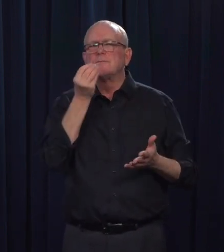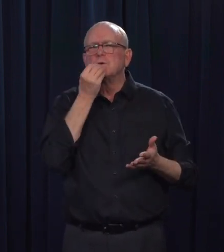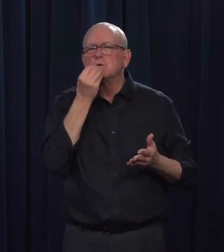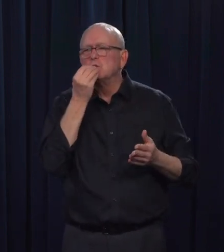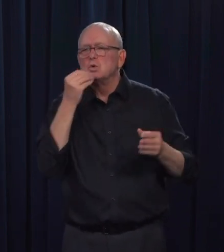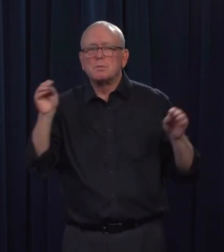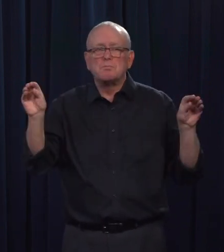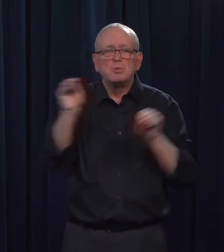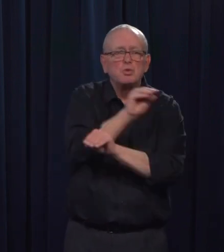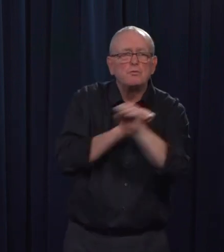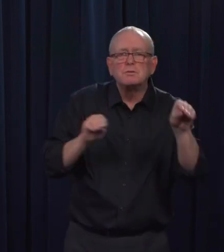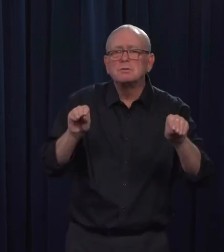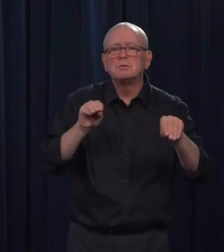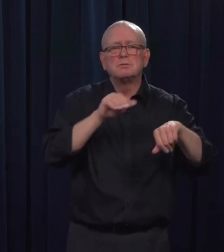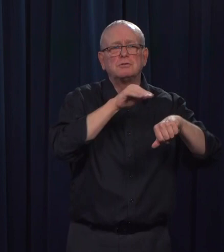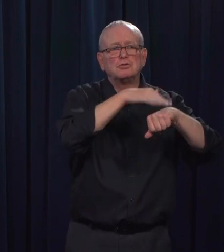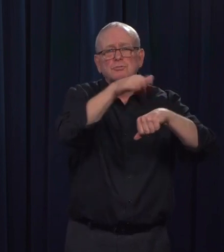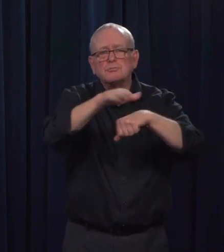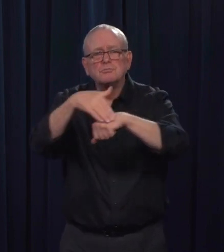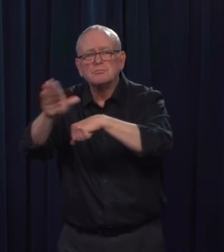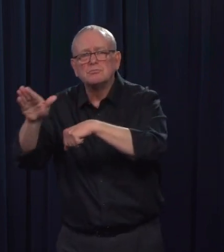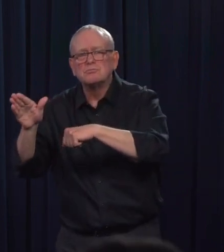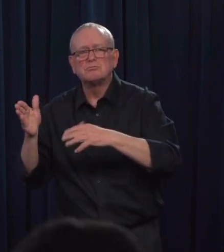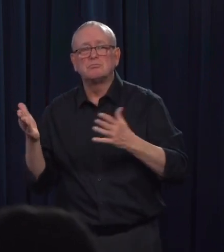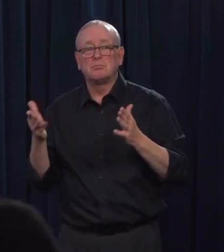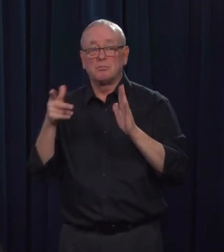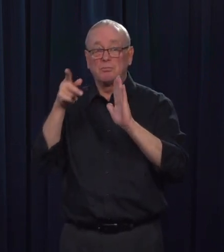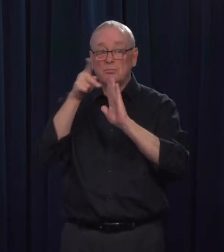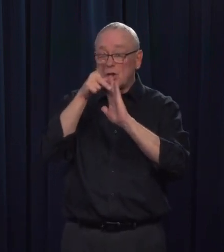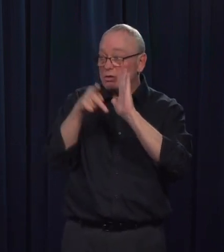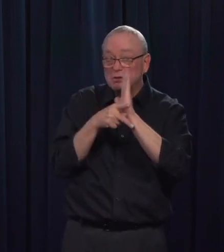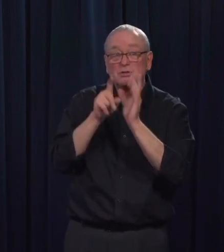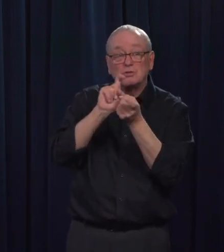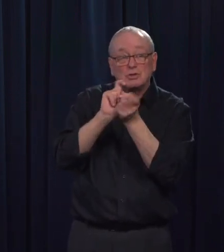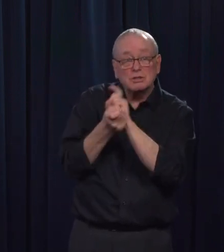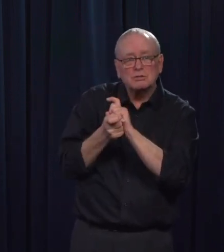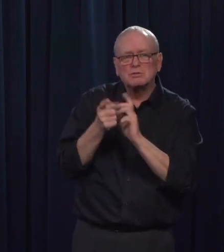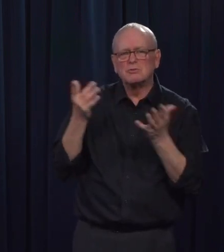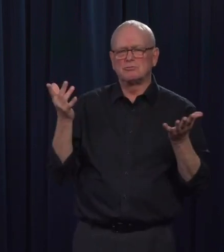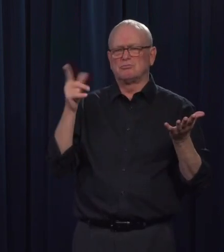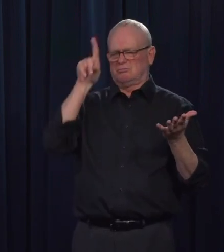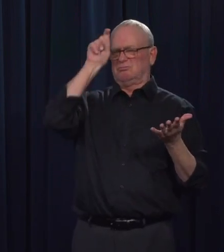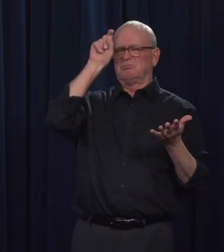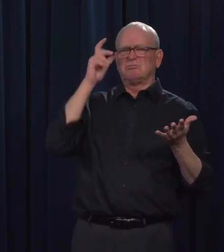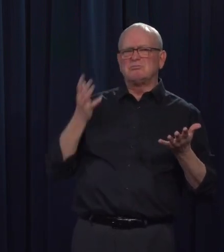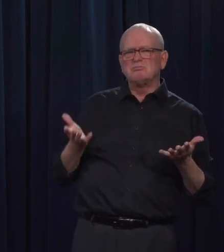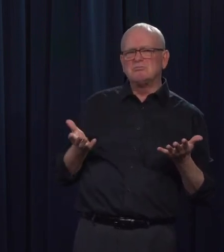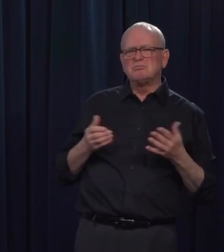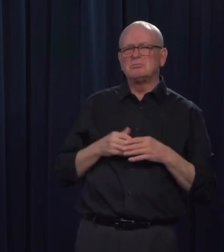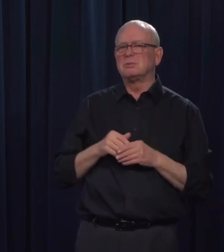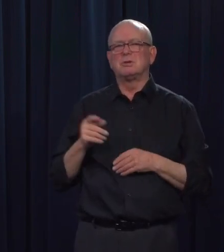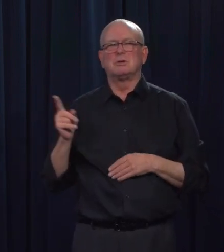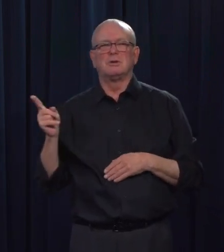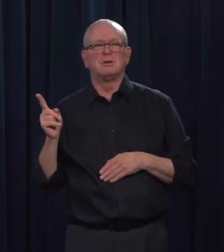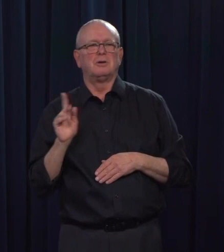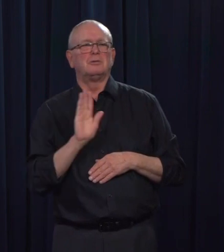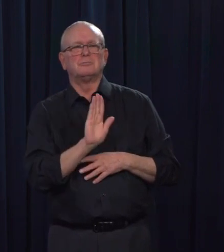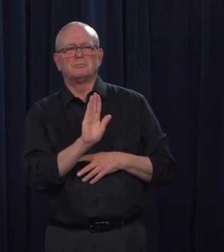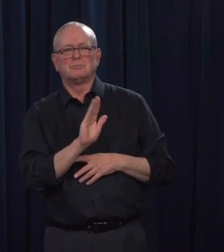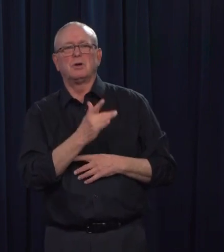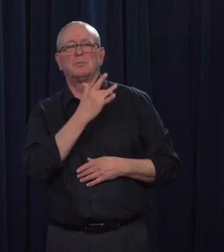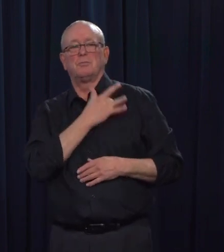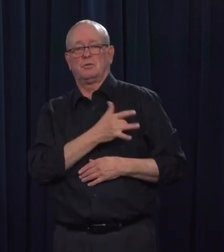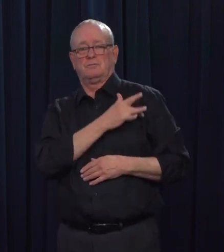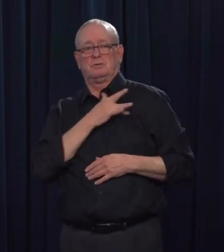So let Deputy Minister Winnick add to this, but at the Provincial Operations Centre, the POC, we are communicating